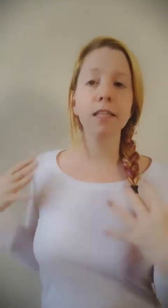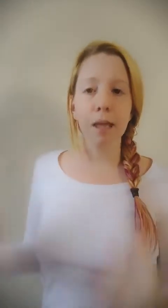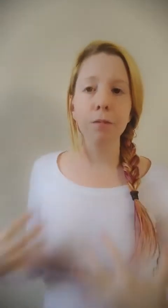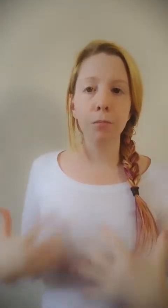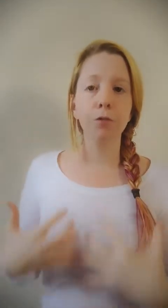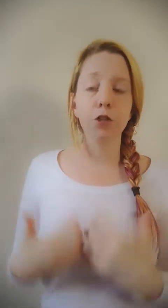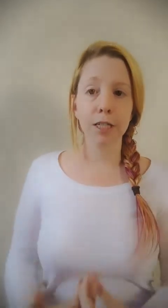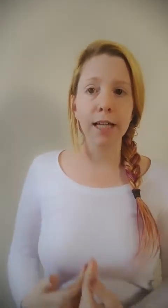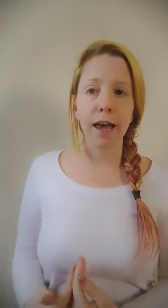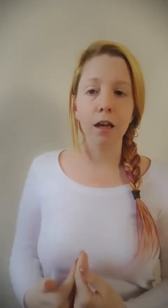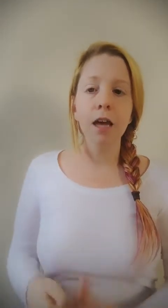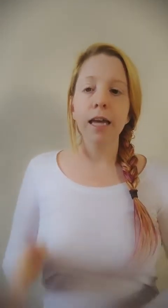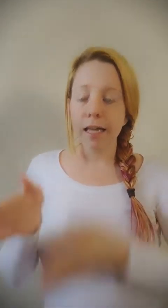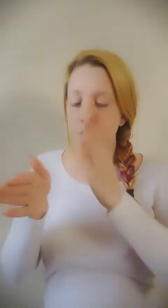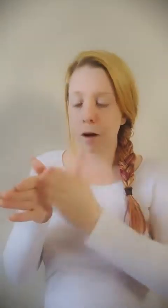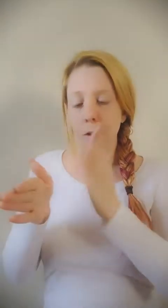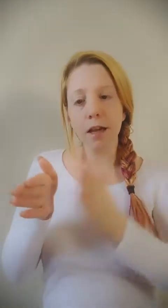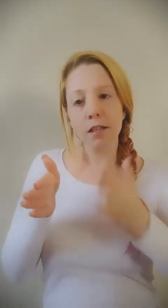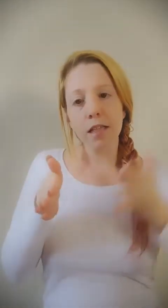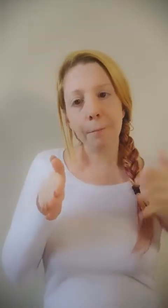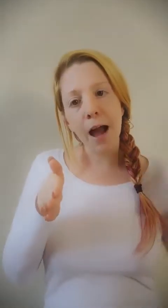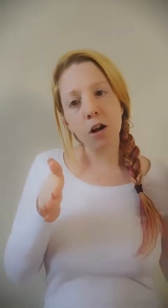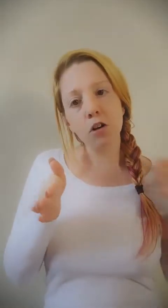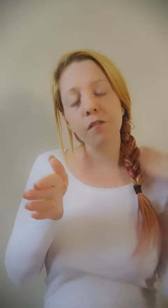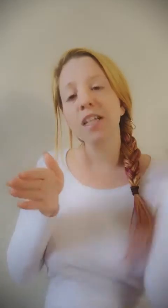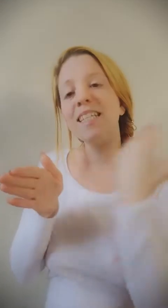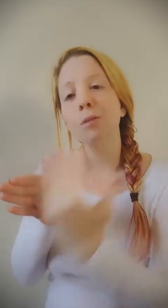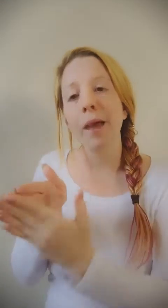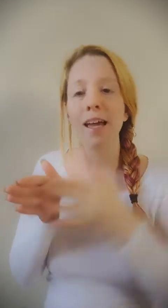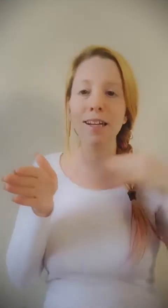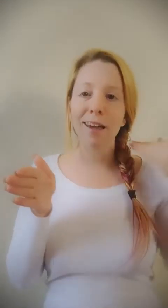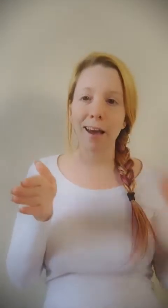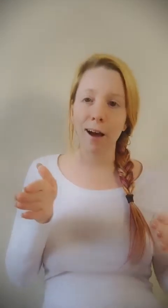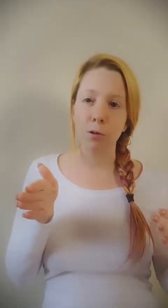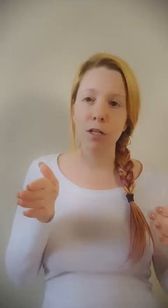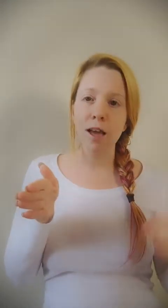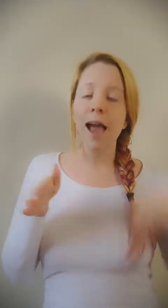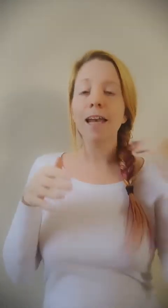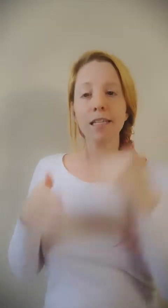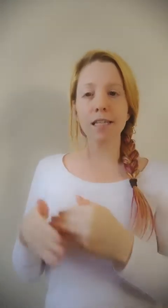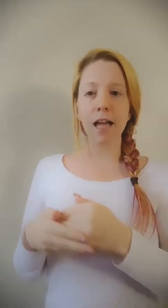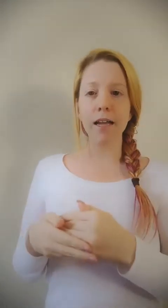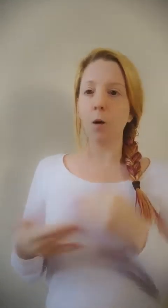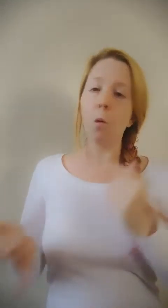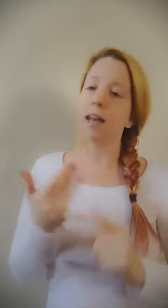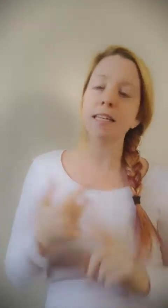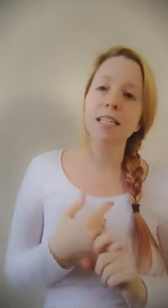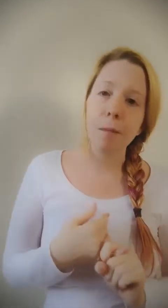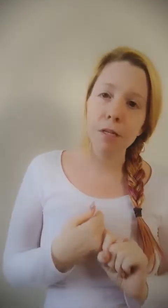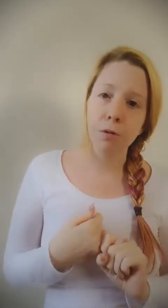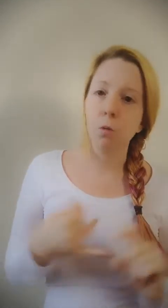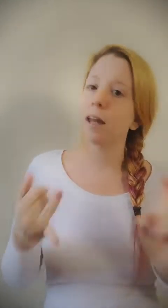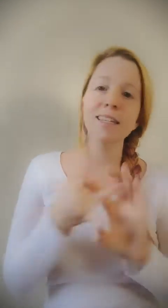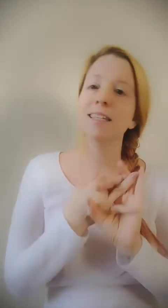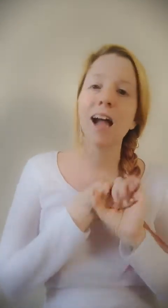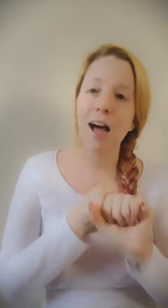acceptable for today. It's when we get into that pattern of expanding it out, and it's deciding what is acceptable, what is non